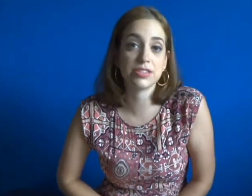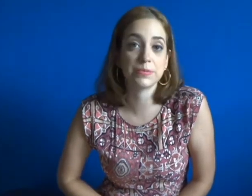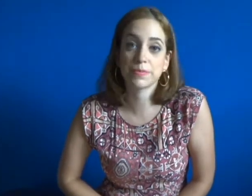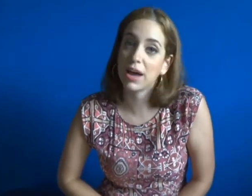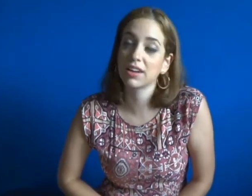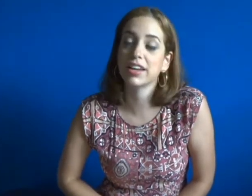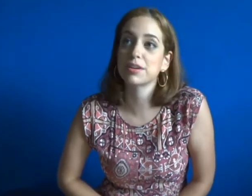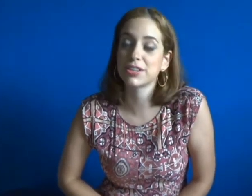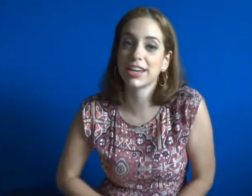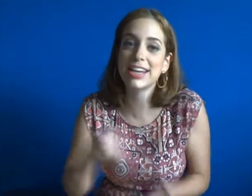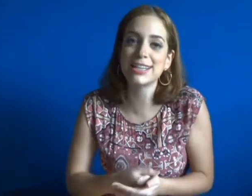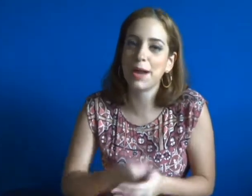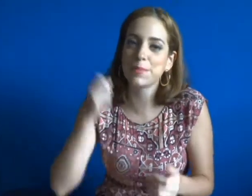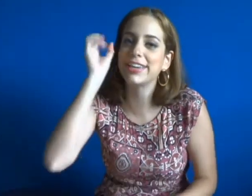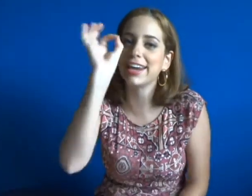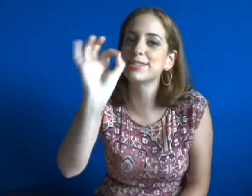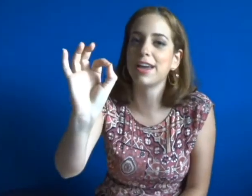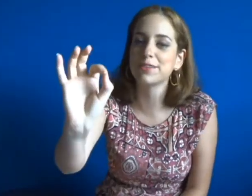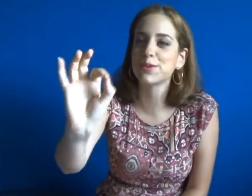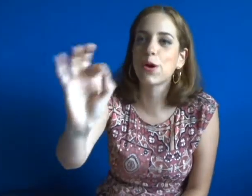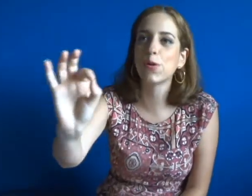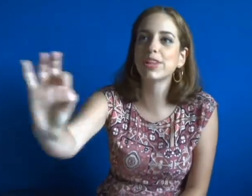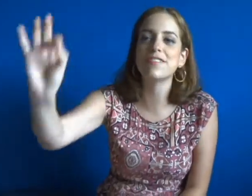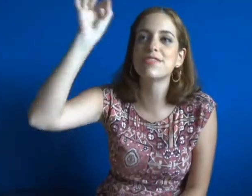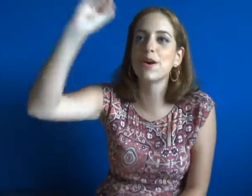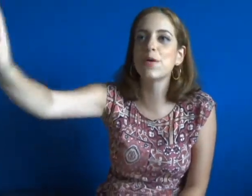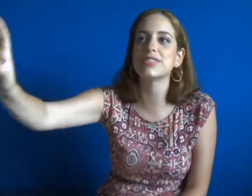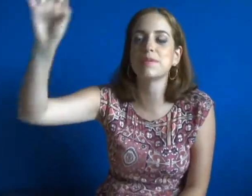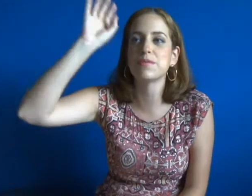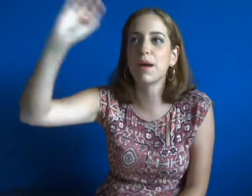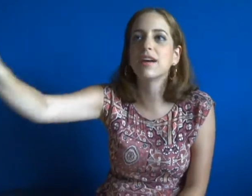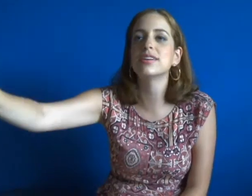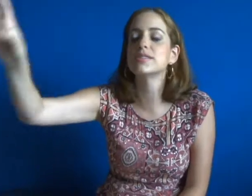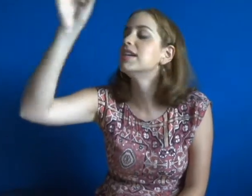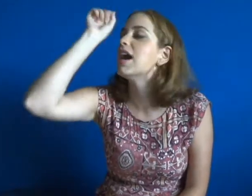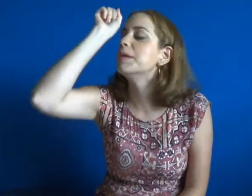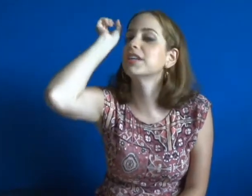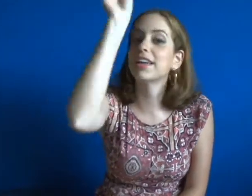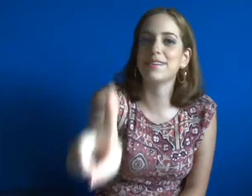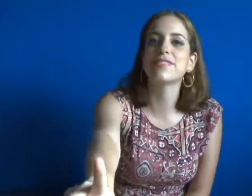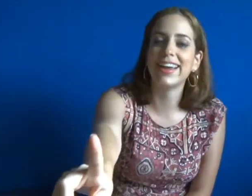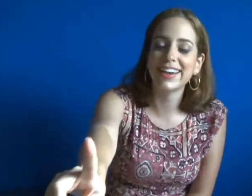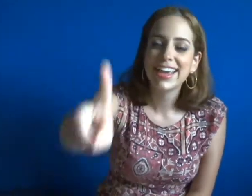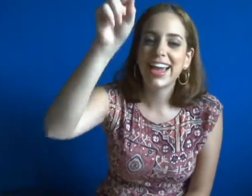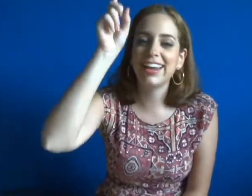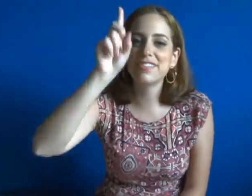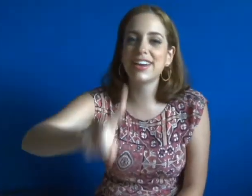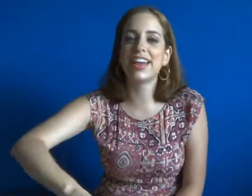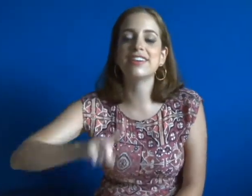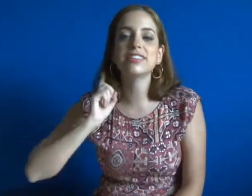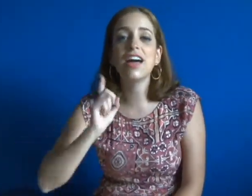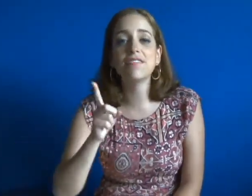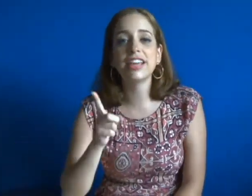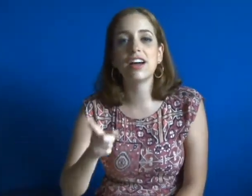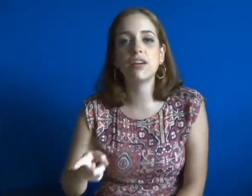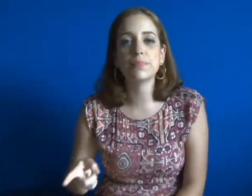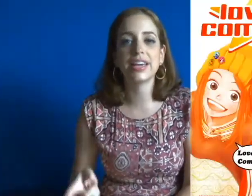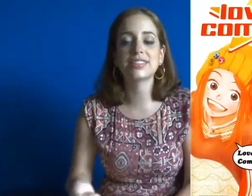read some manga here, because I need, I'm getting to that goal, even though it's gonna be with mangas, I'm gonna count that. And I read Lovely Complex,